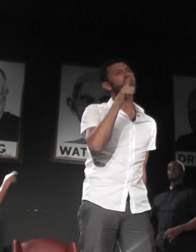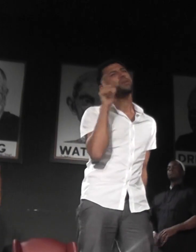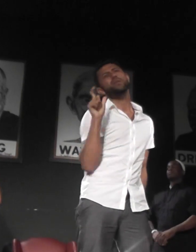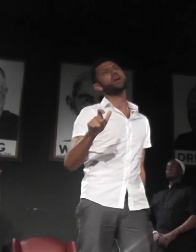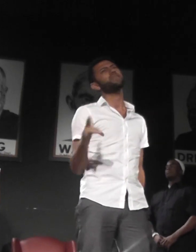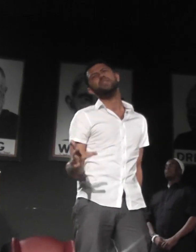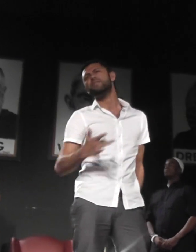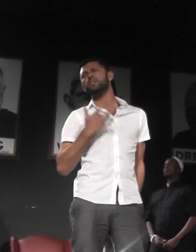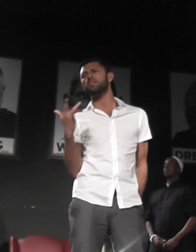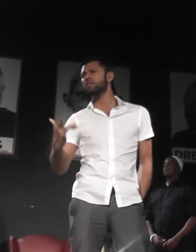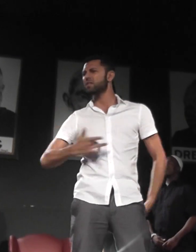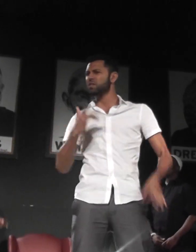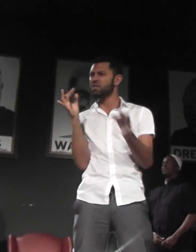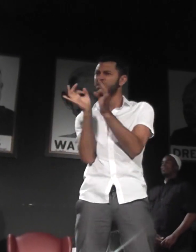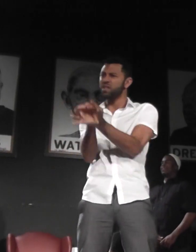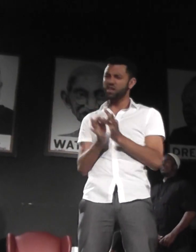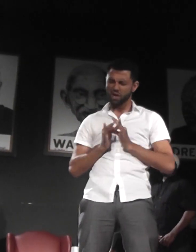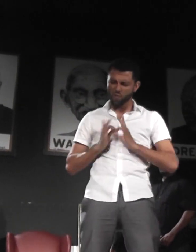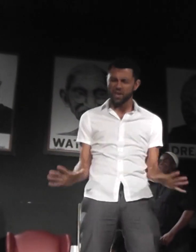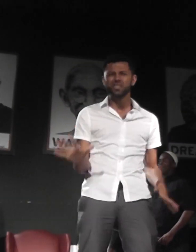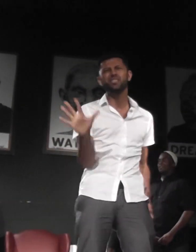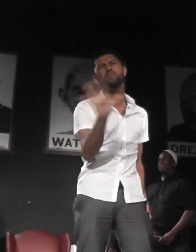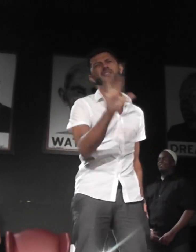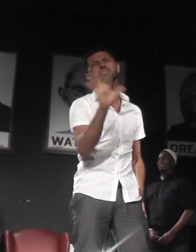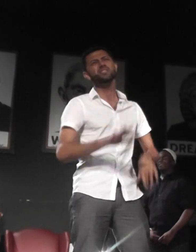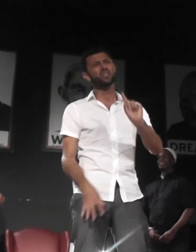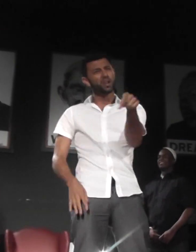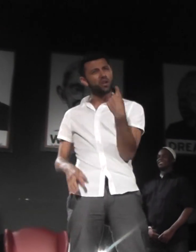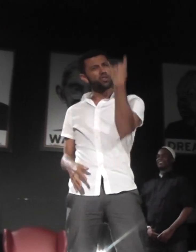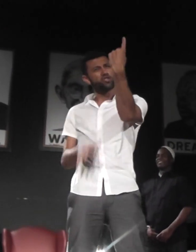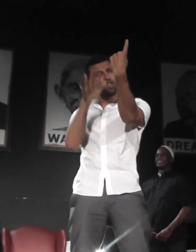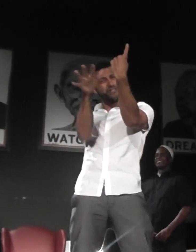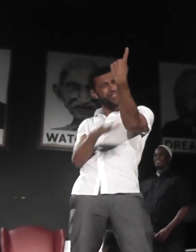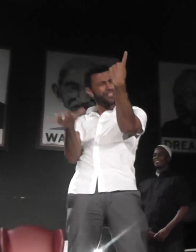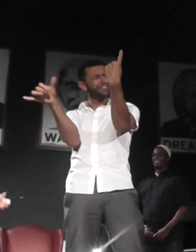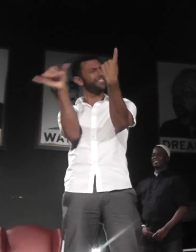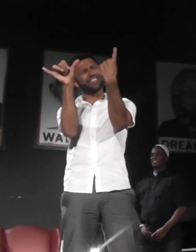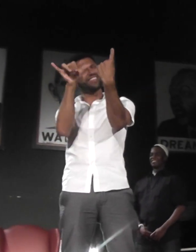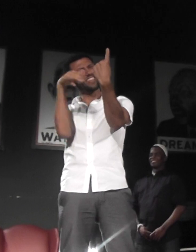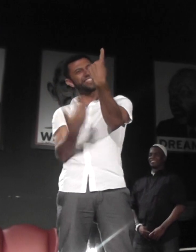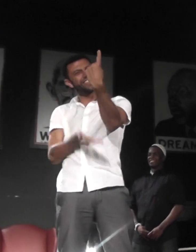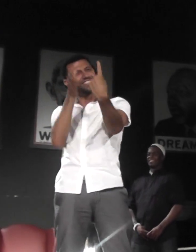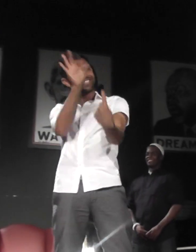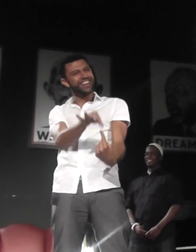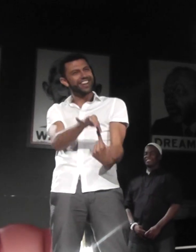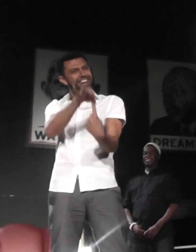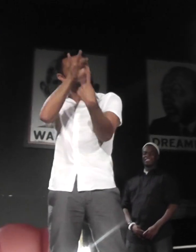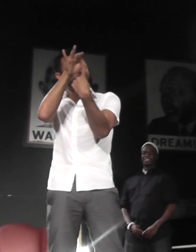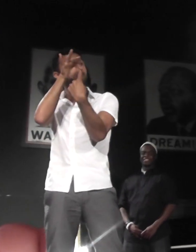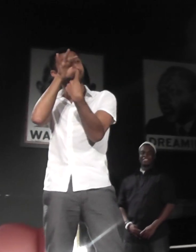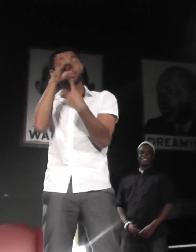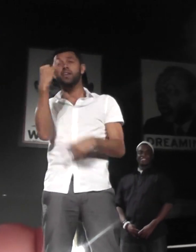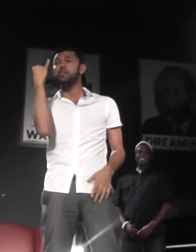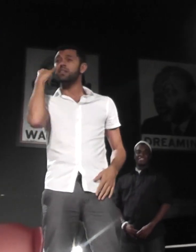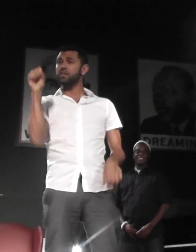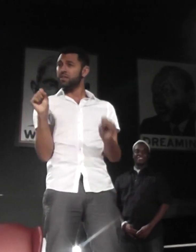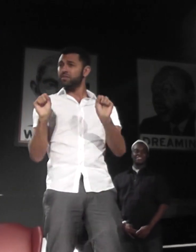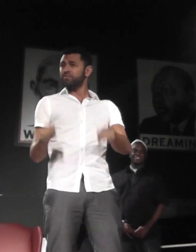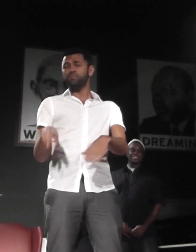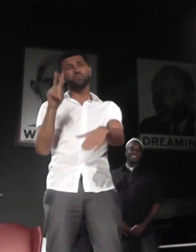don't have to feel like the wasteland's You're already didn't know Can I be the saints, if